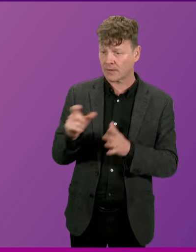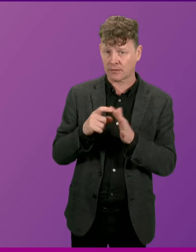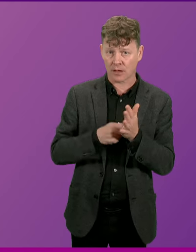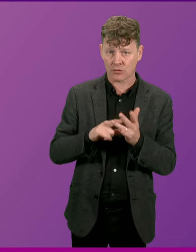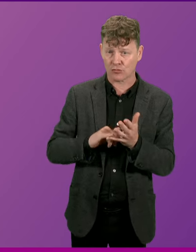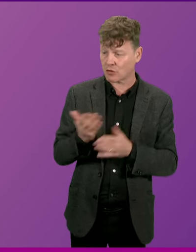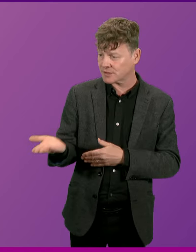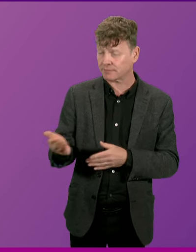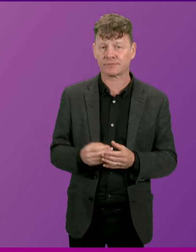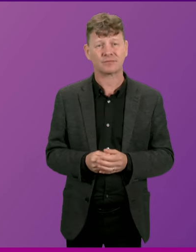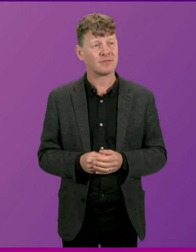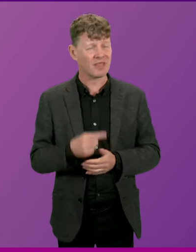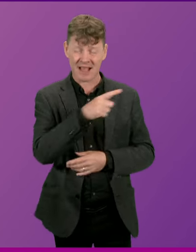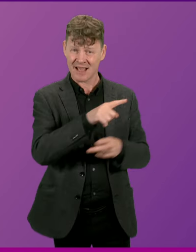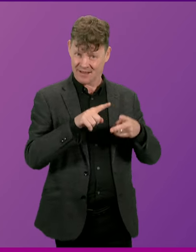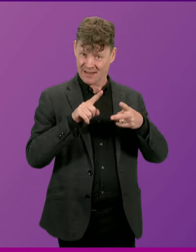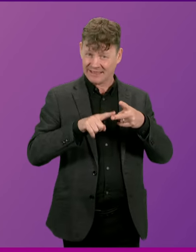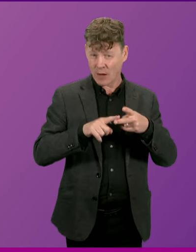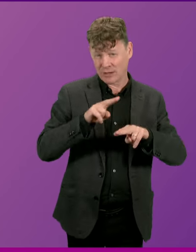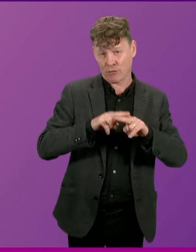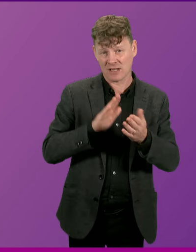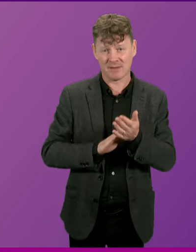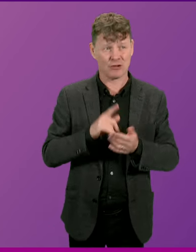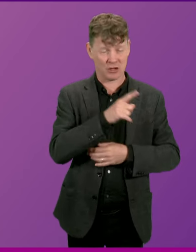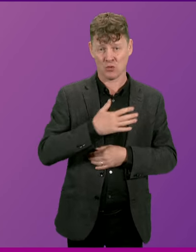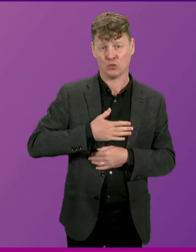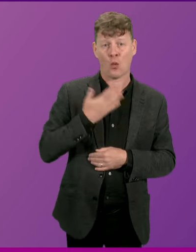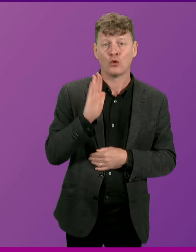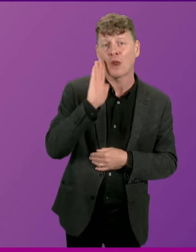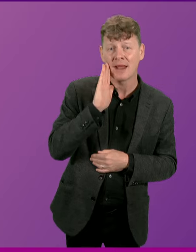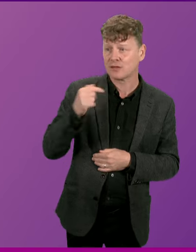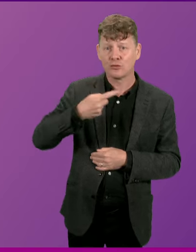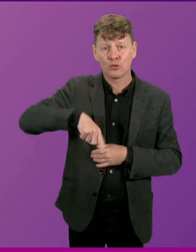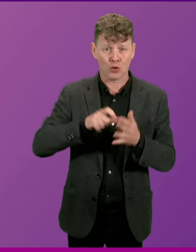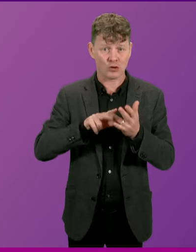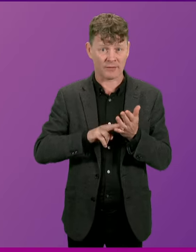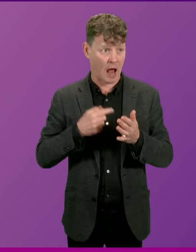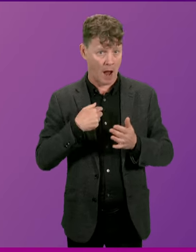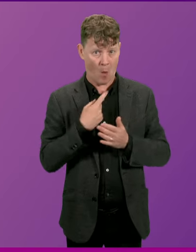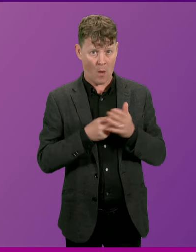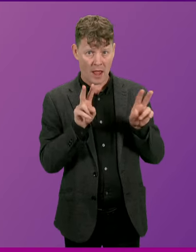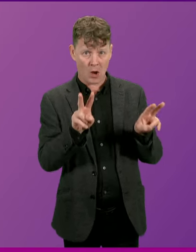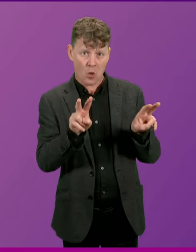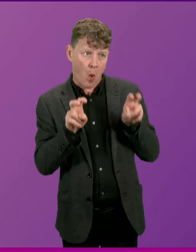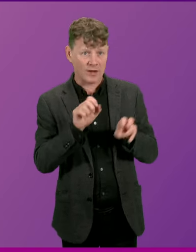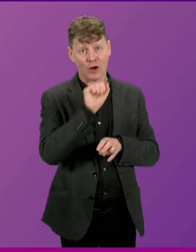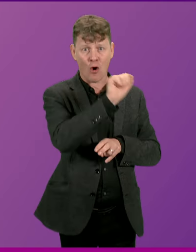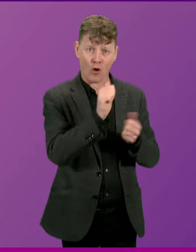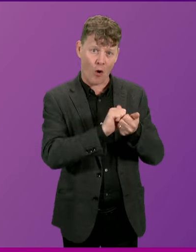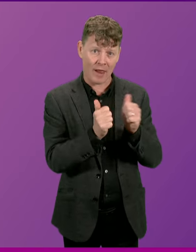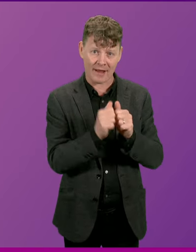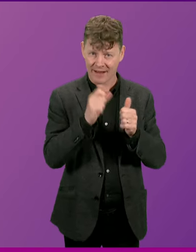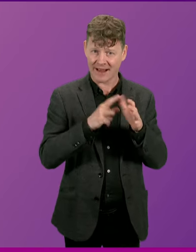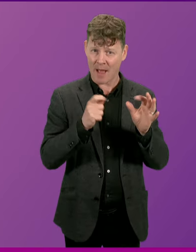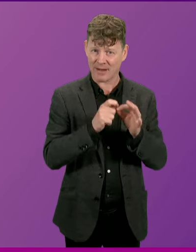The Deputy First Minister didn't want to listen to the Conservatives on this. I was simply quoting her cabinet colleague. The Scottish Government, the